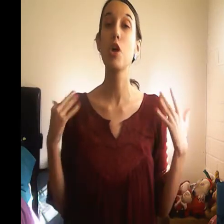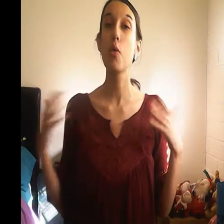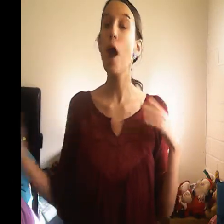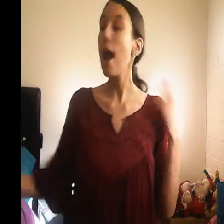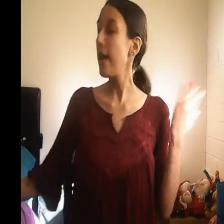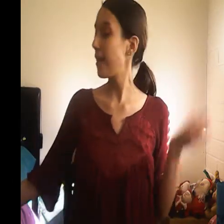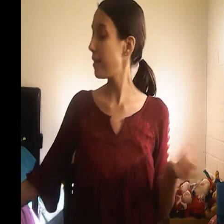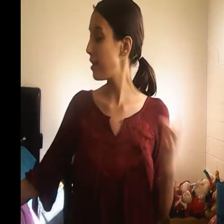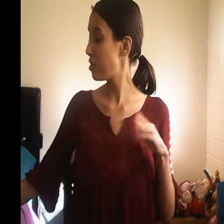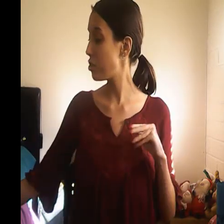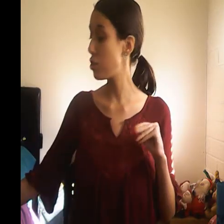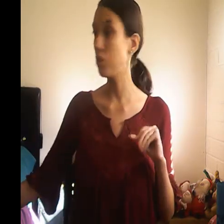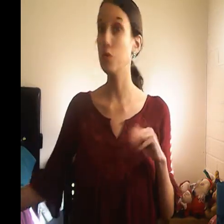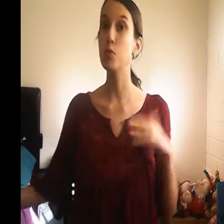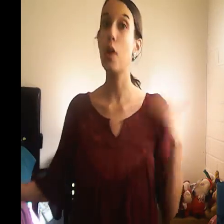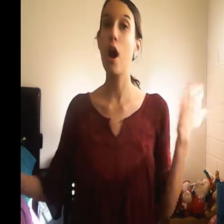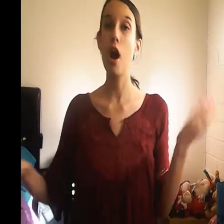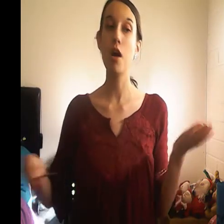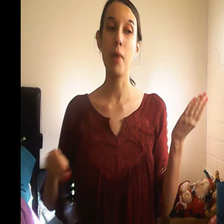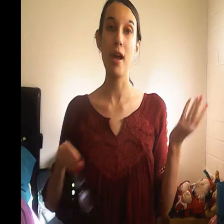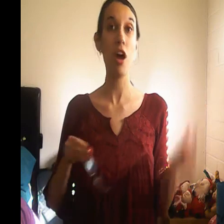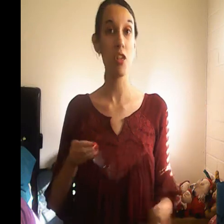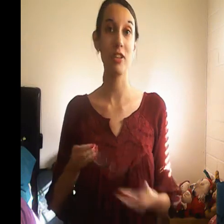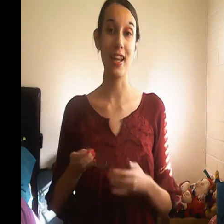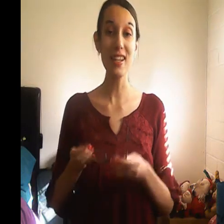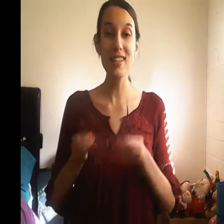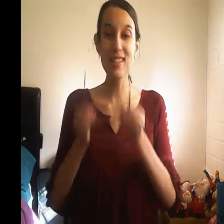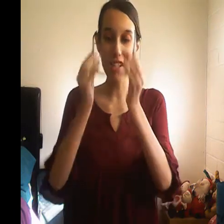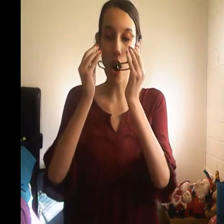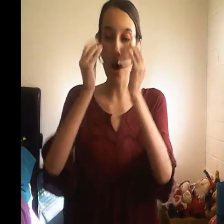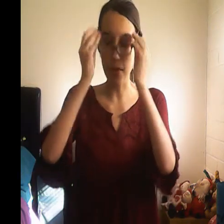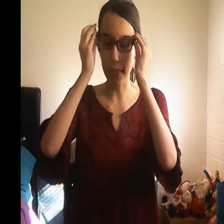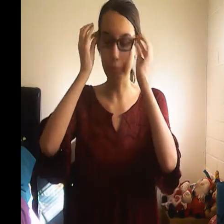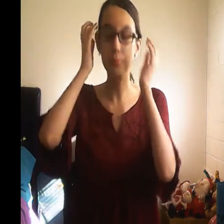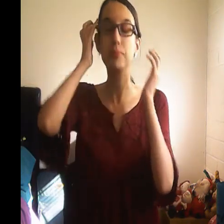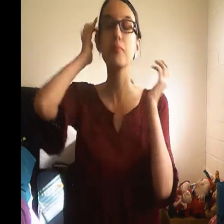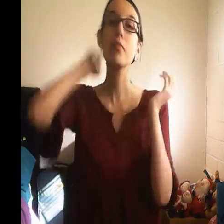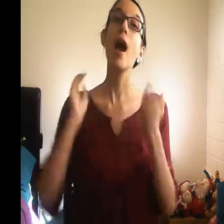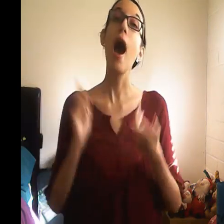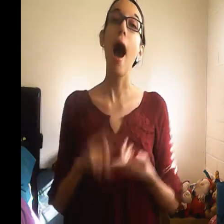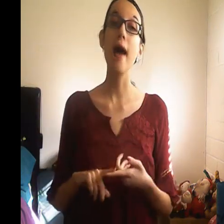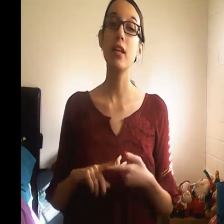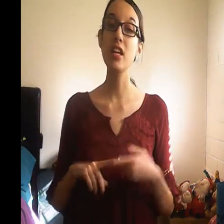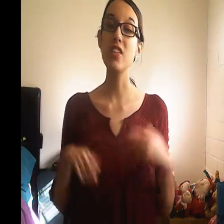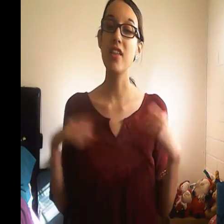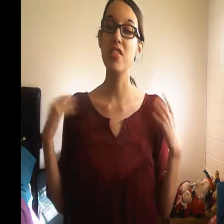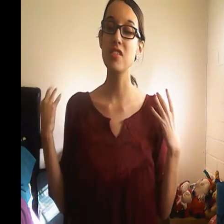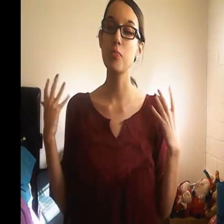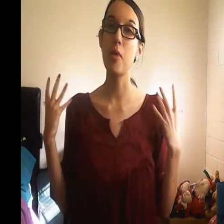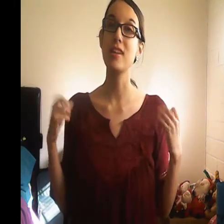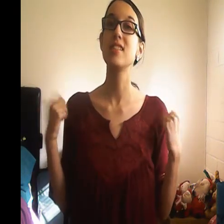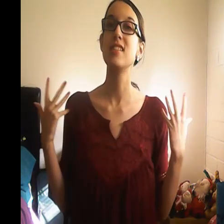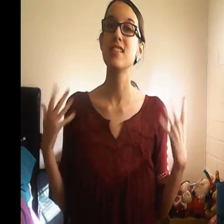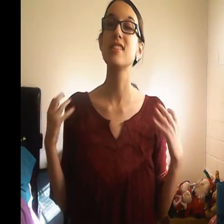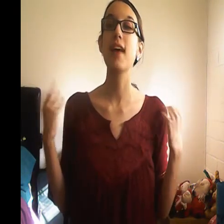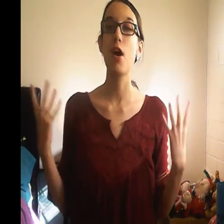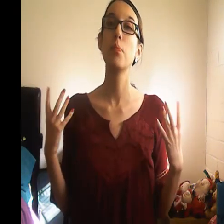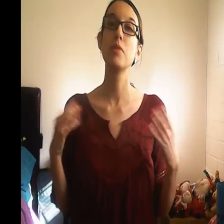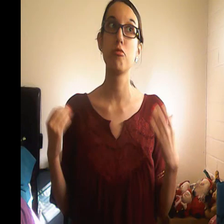getting into my other likes um i like that this product does help prove